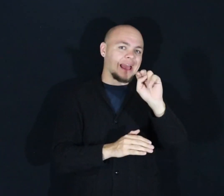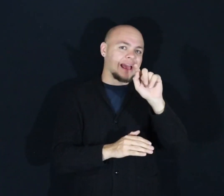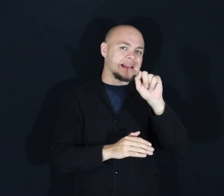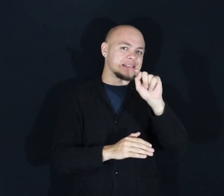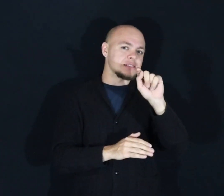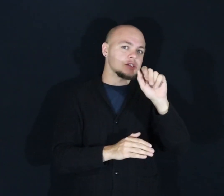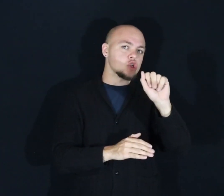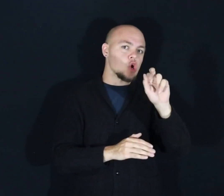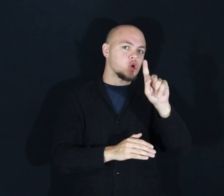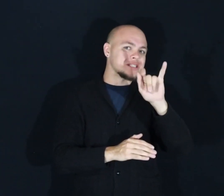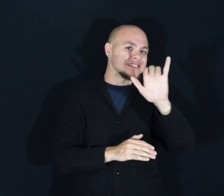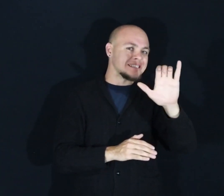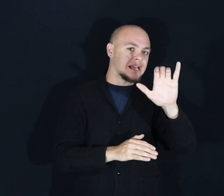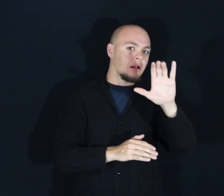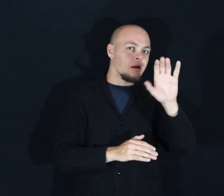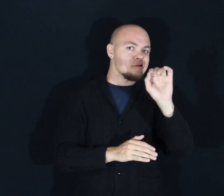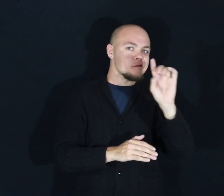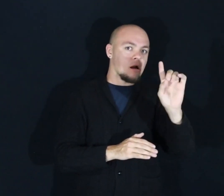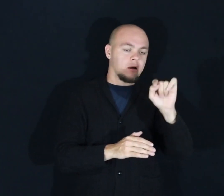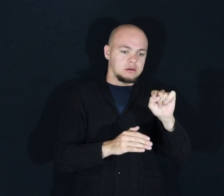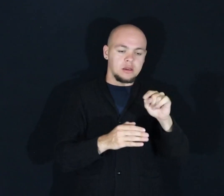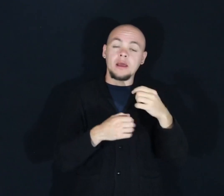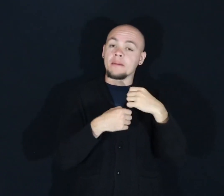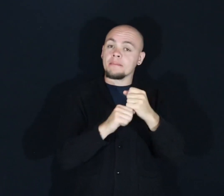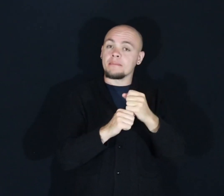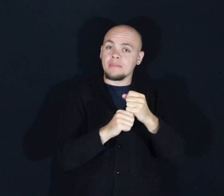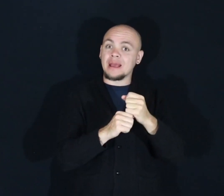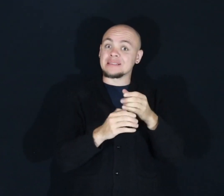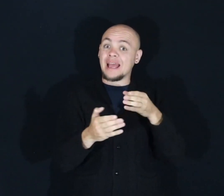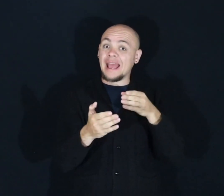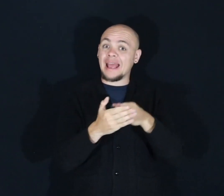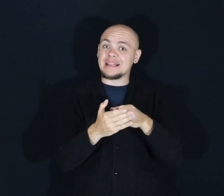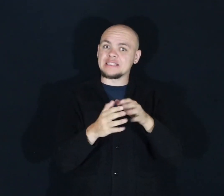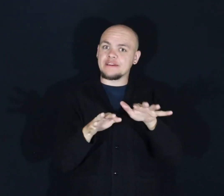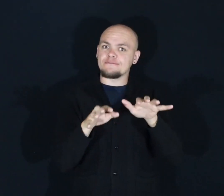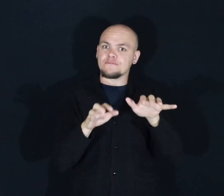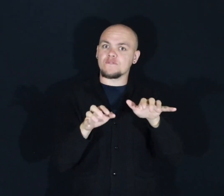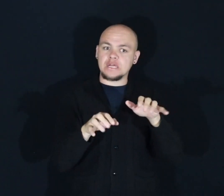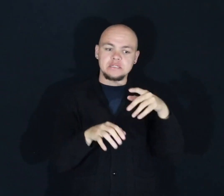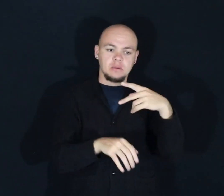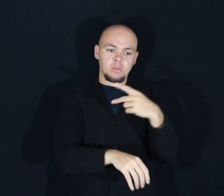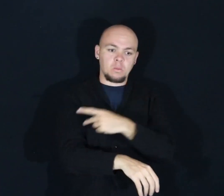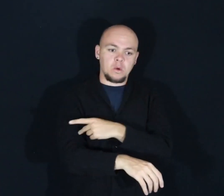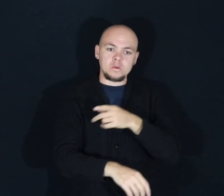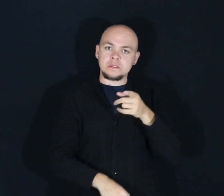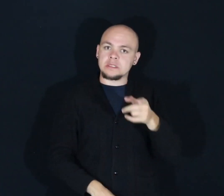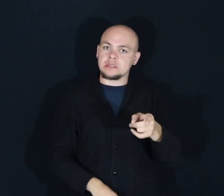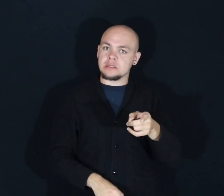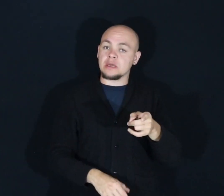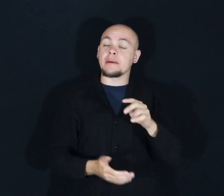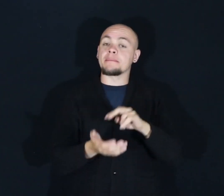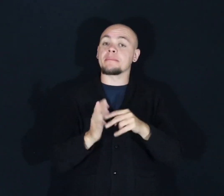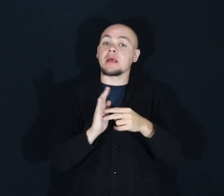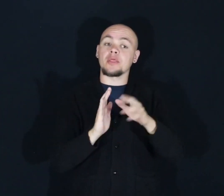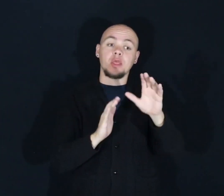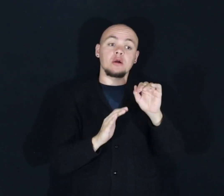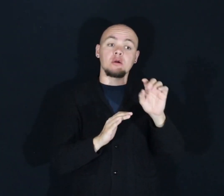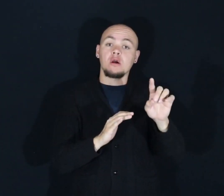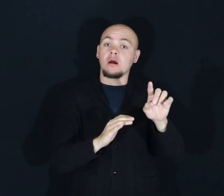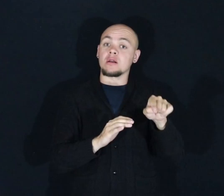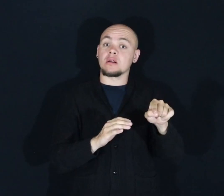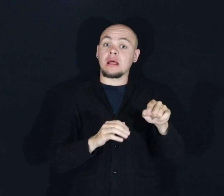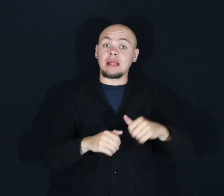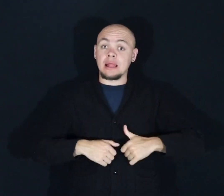fish that makes polymers in the form of antifreeze proteins. This allows the Antarctic cod to live and